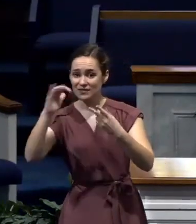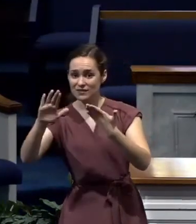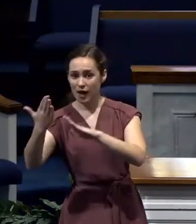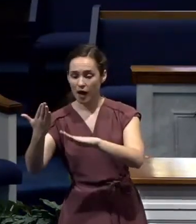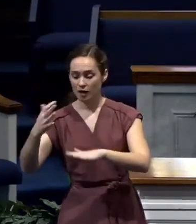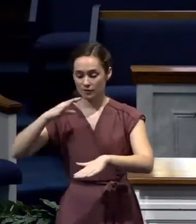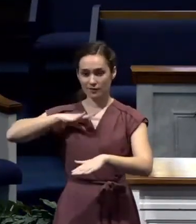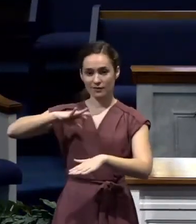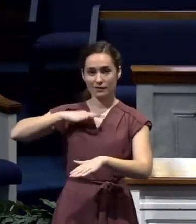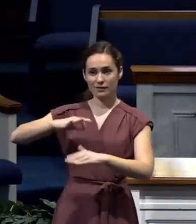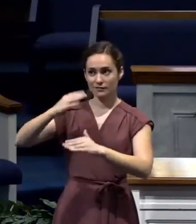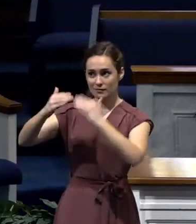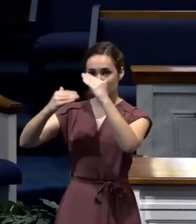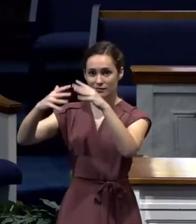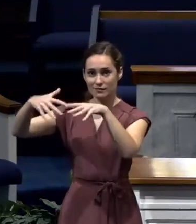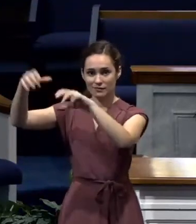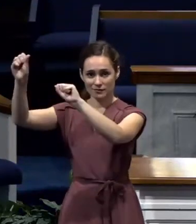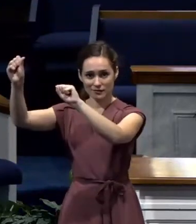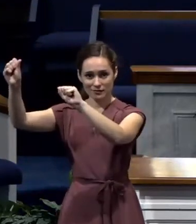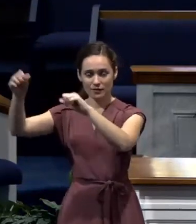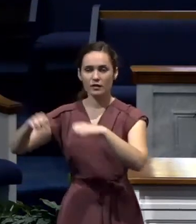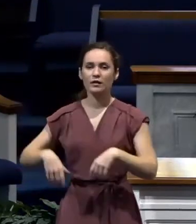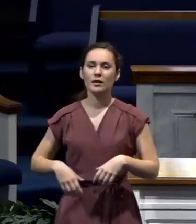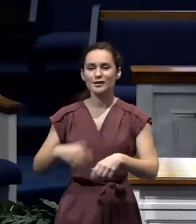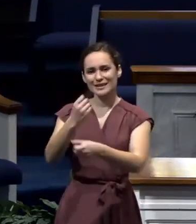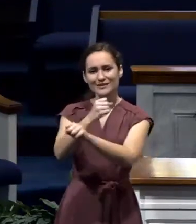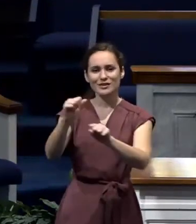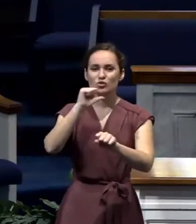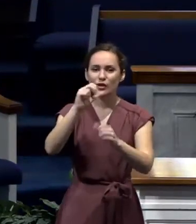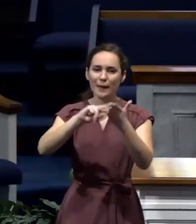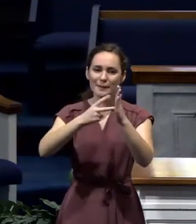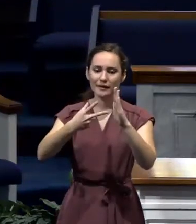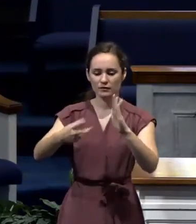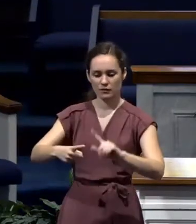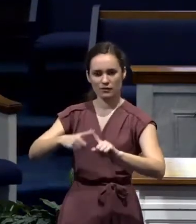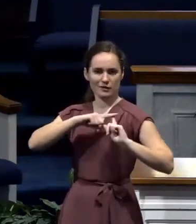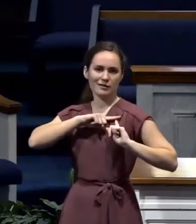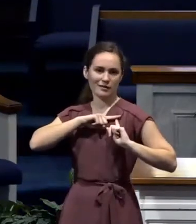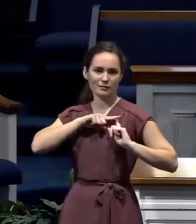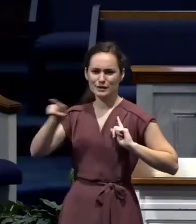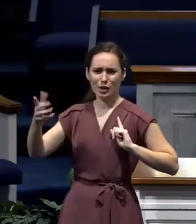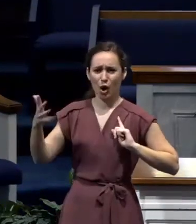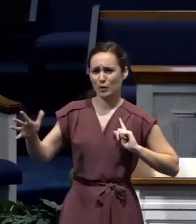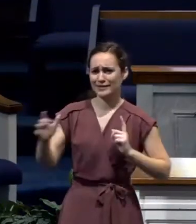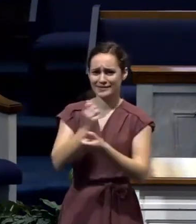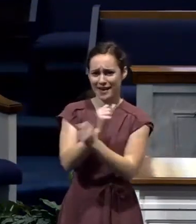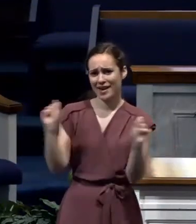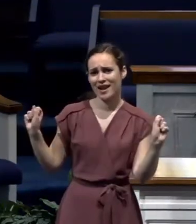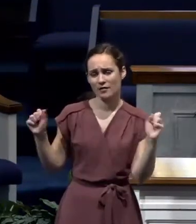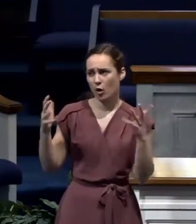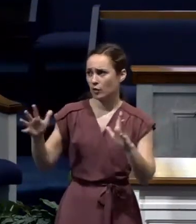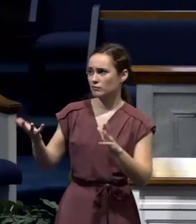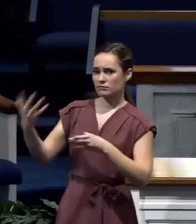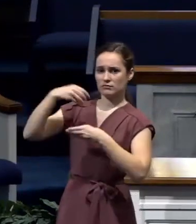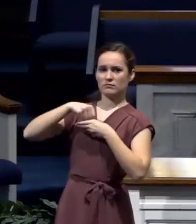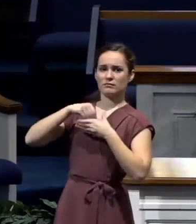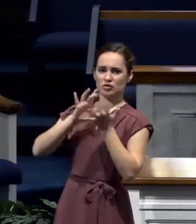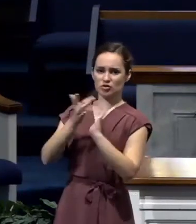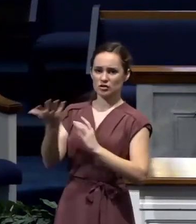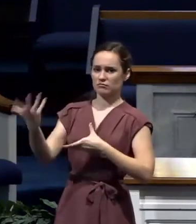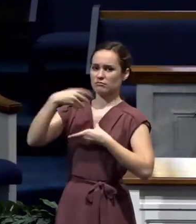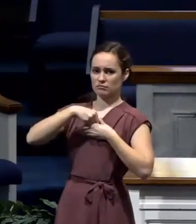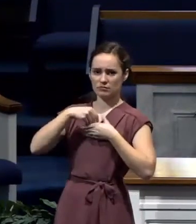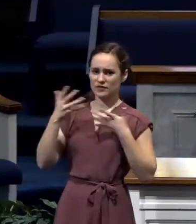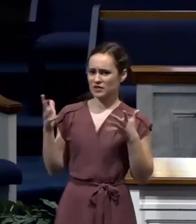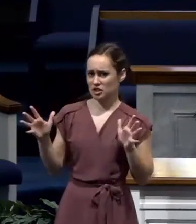salvation didn't mean eternal salvation, because Paul was already saved. He already knew Jesus as his Savior. That already